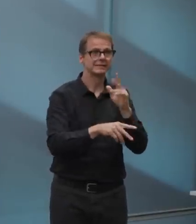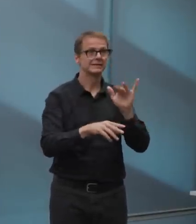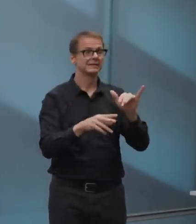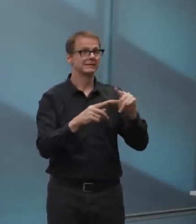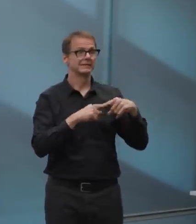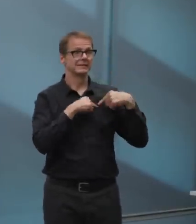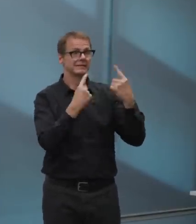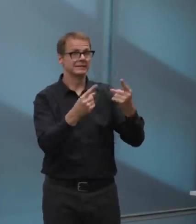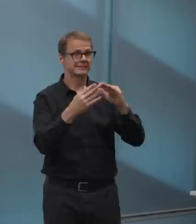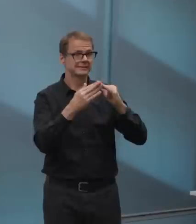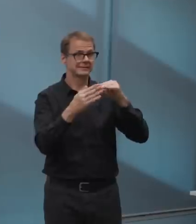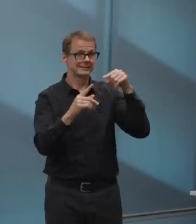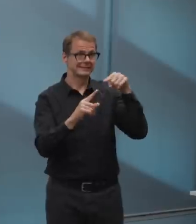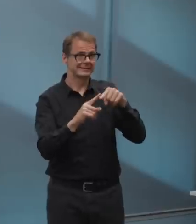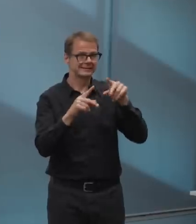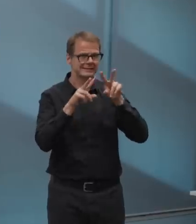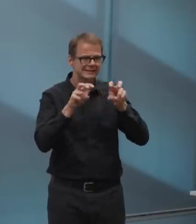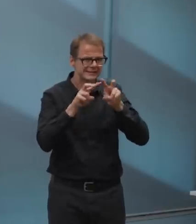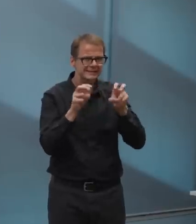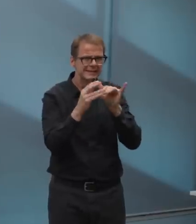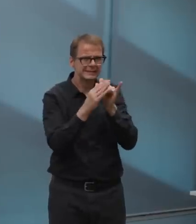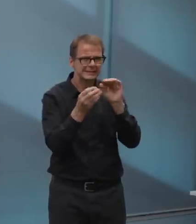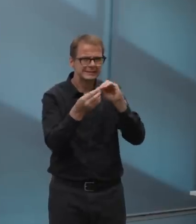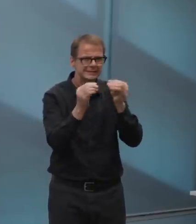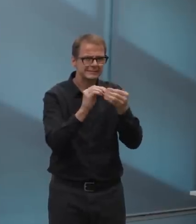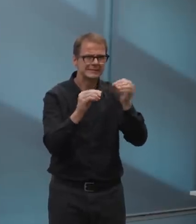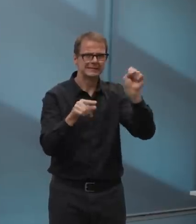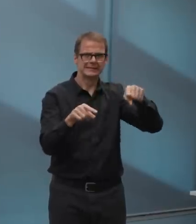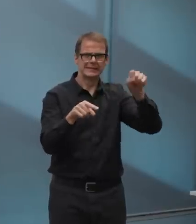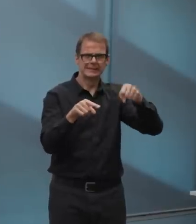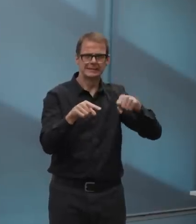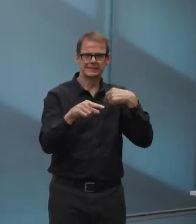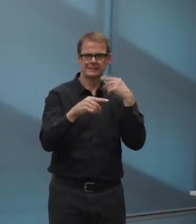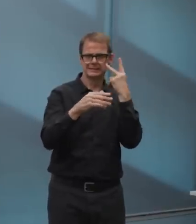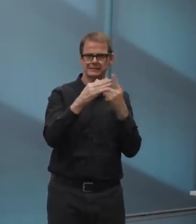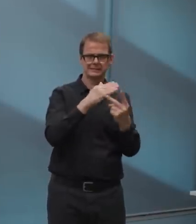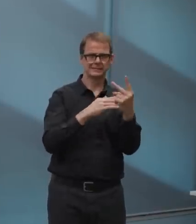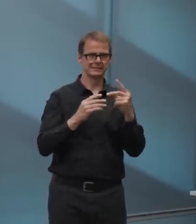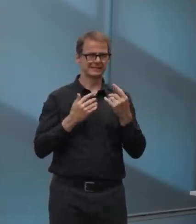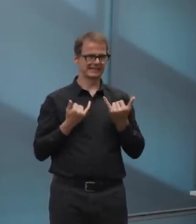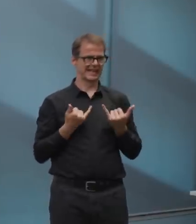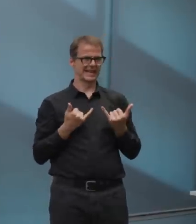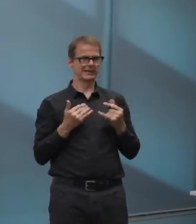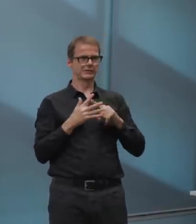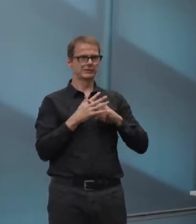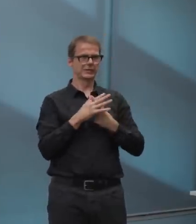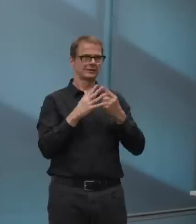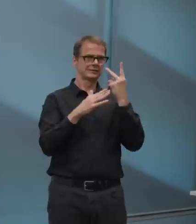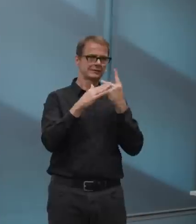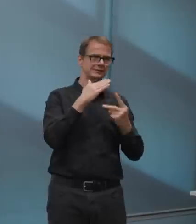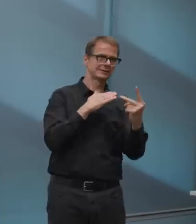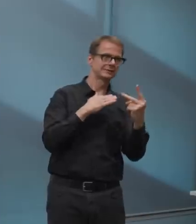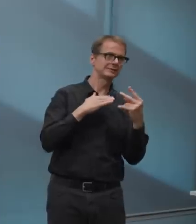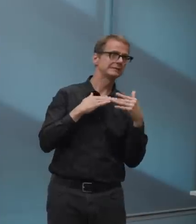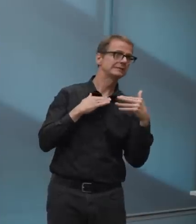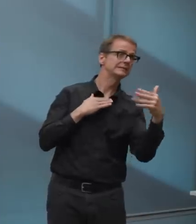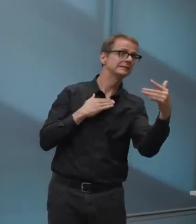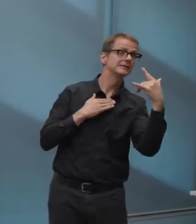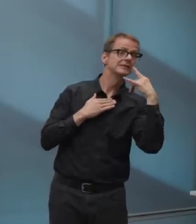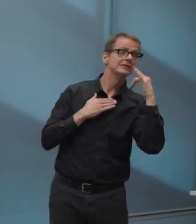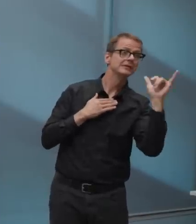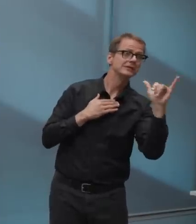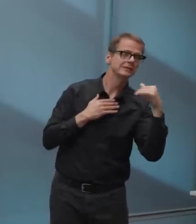fair, uh, to model out what the medium and long-term exposure is, assuming a slow recovery of ridership